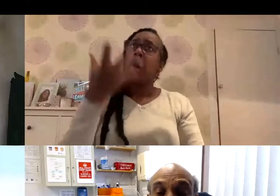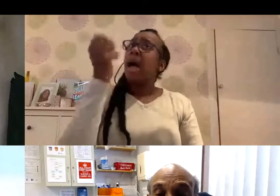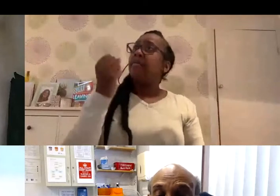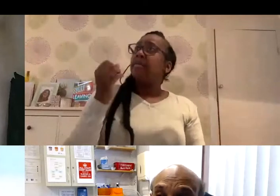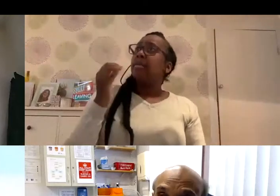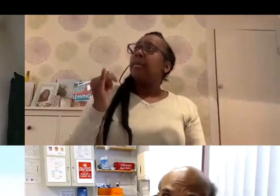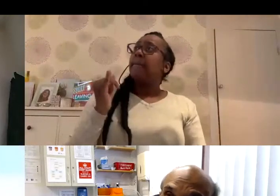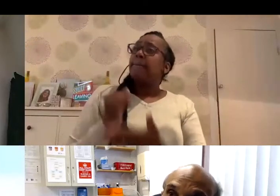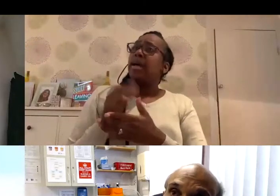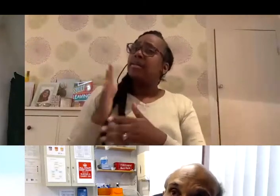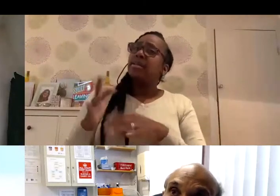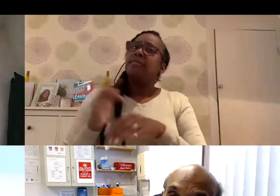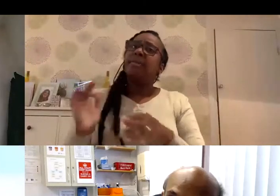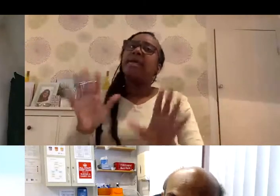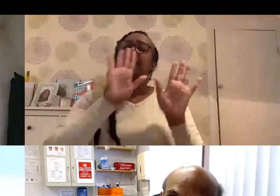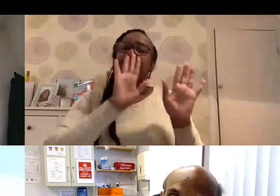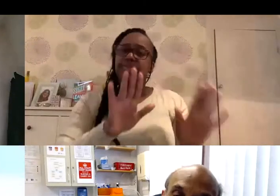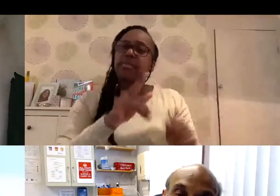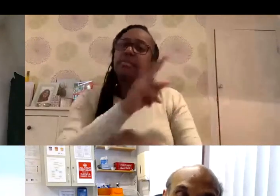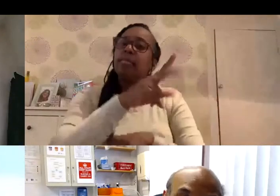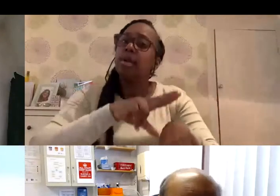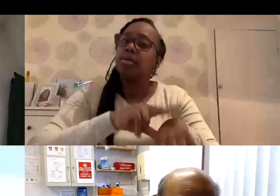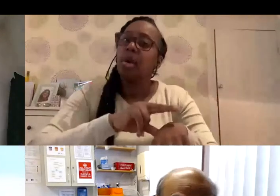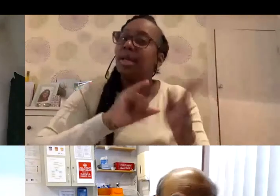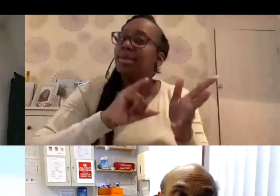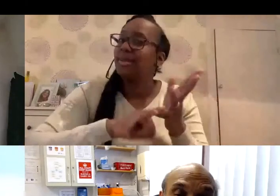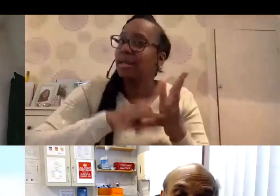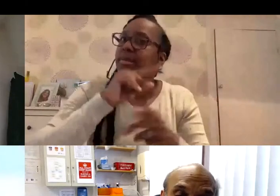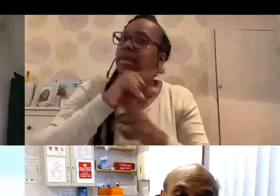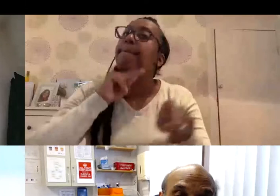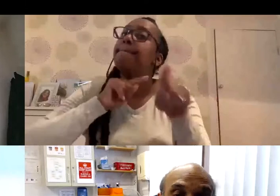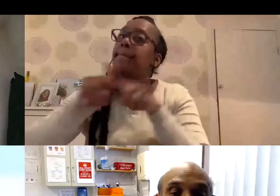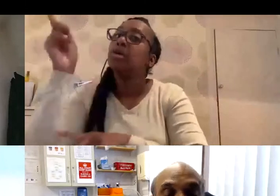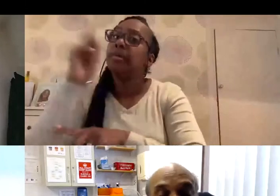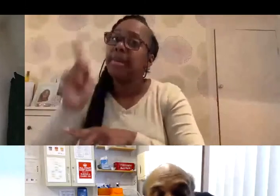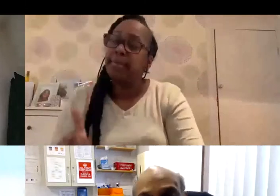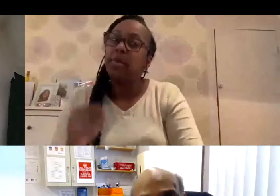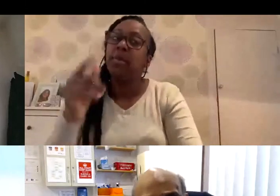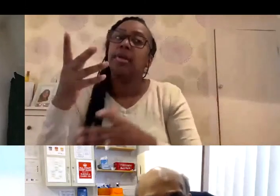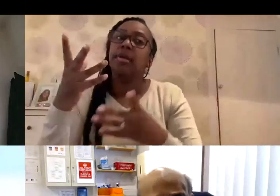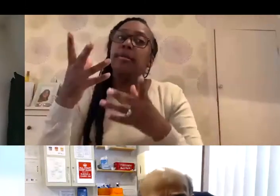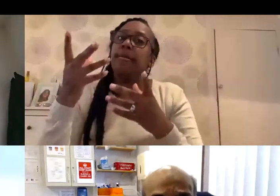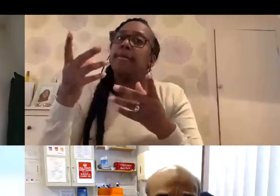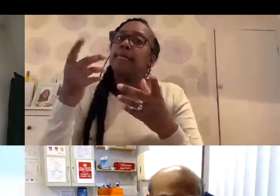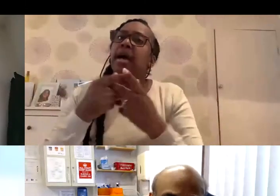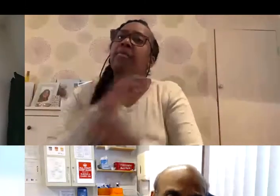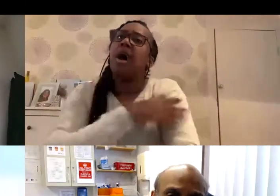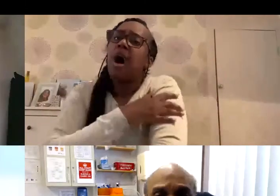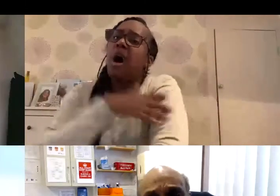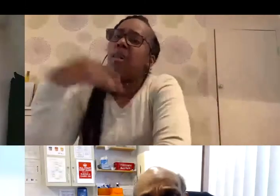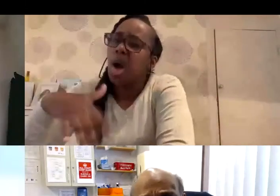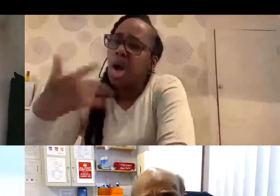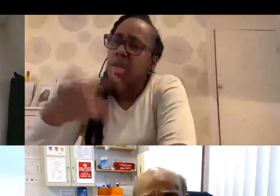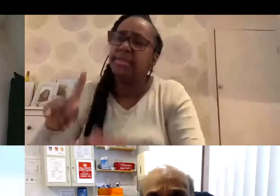So the truth, so the truth is that it is true that most people I ever come across have 80 arm, little bit of